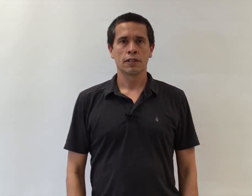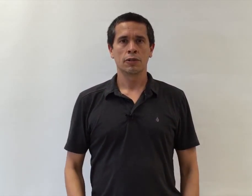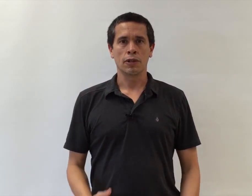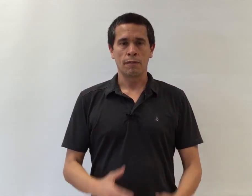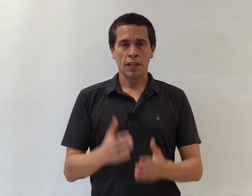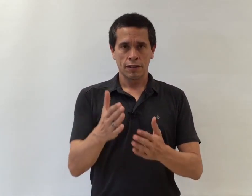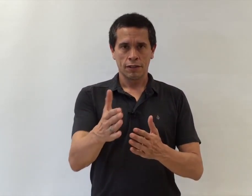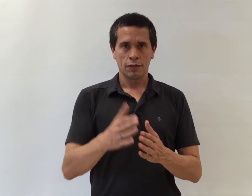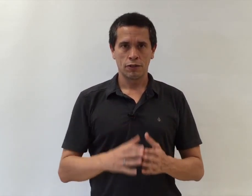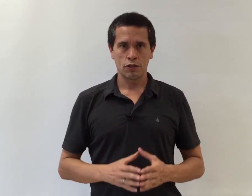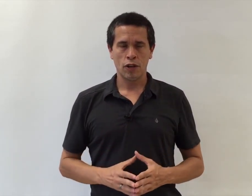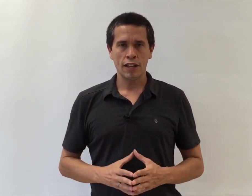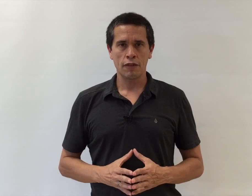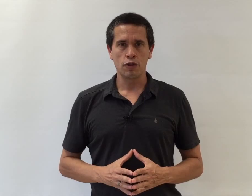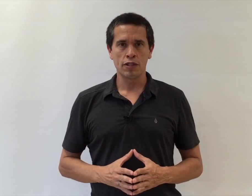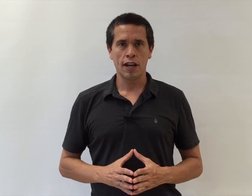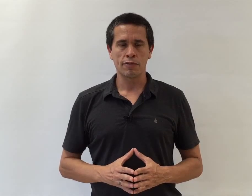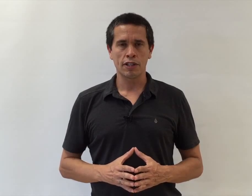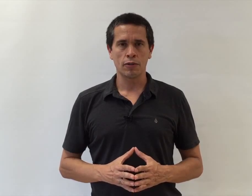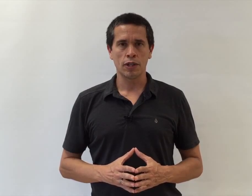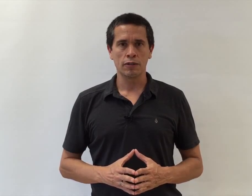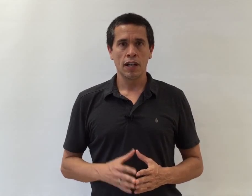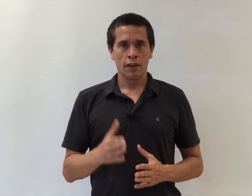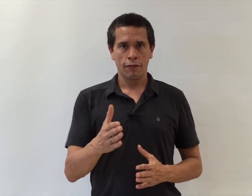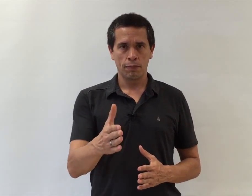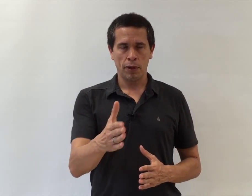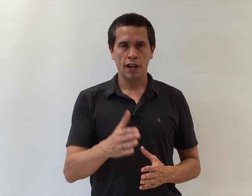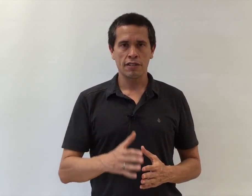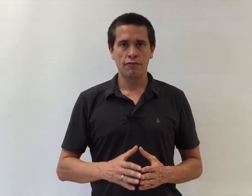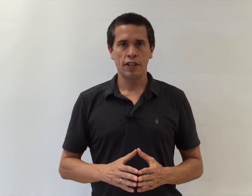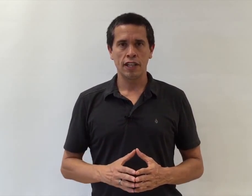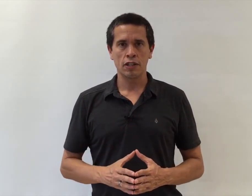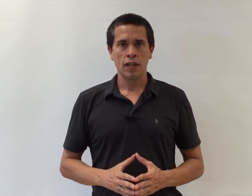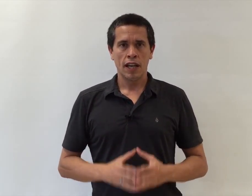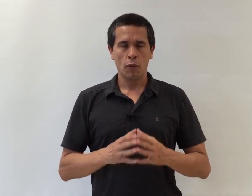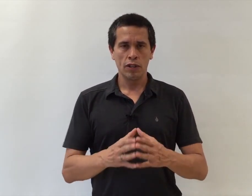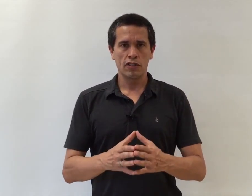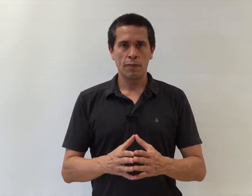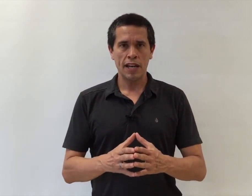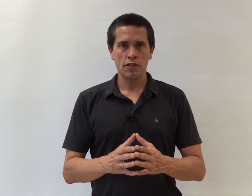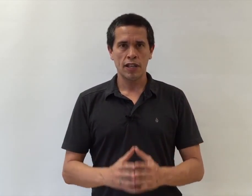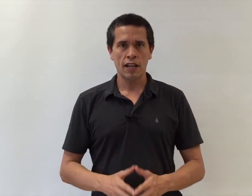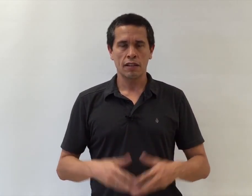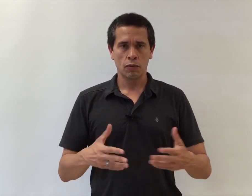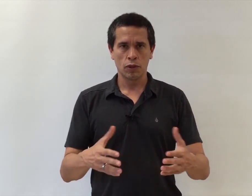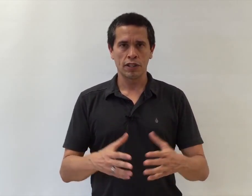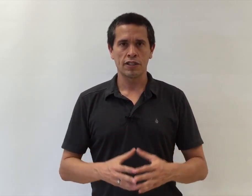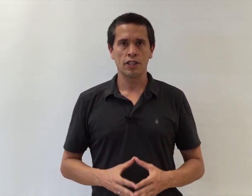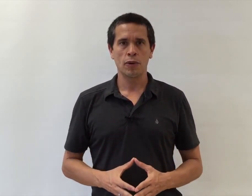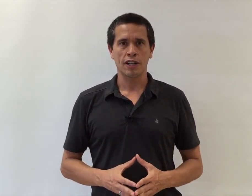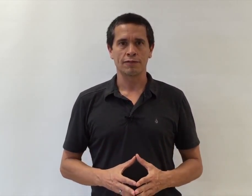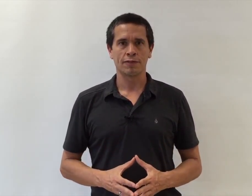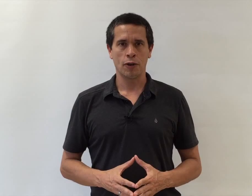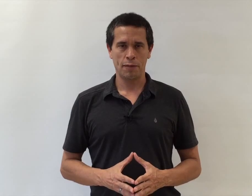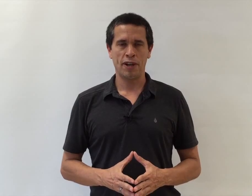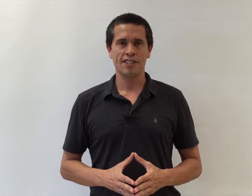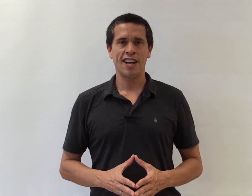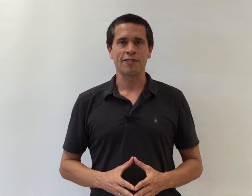Cool. Try that a few times on your own. Pause the video. And once you've mastered that, we'll continue on. Go ahead and pause now.